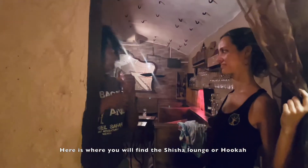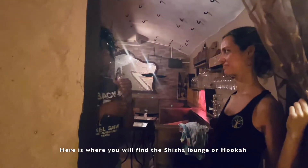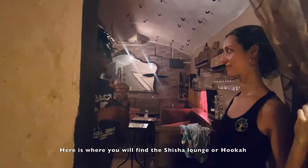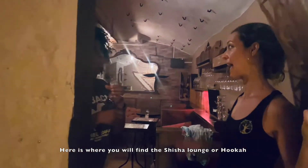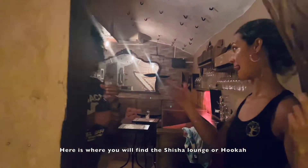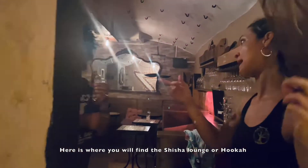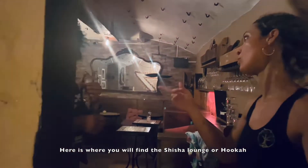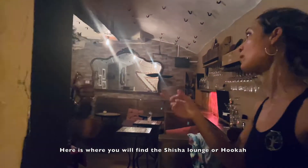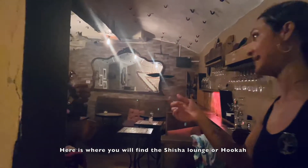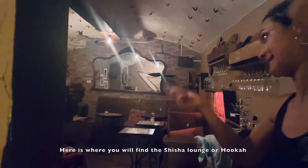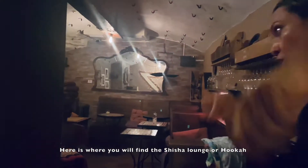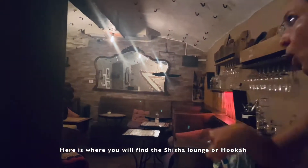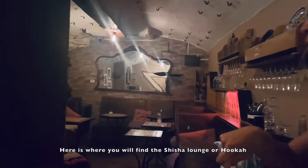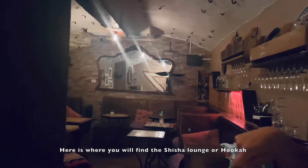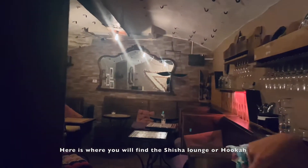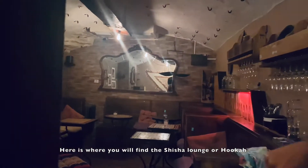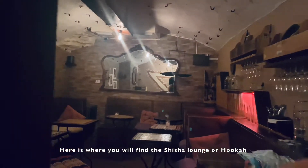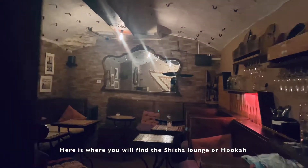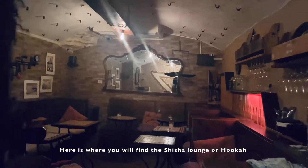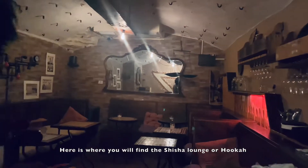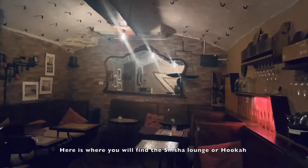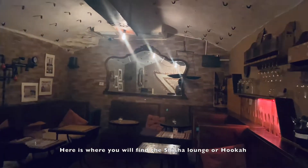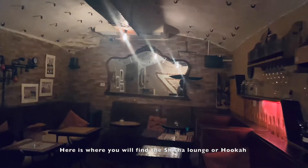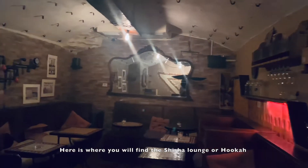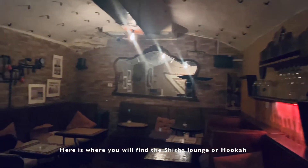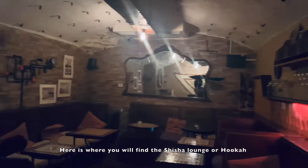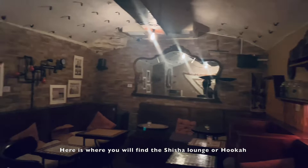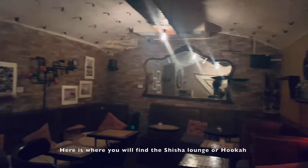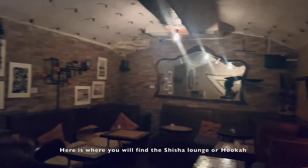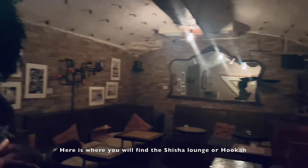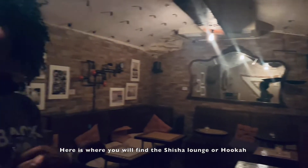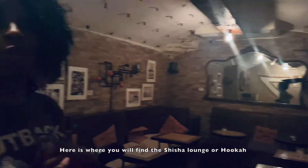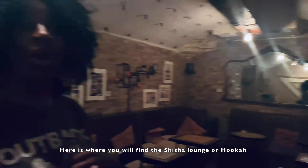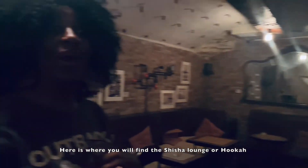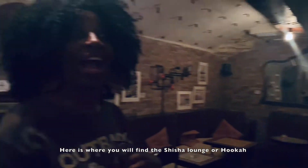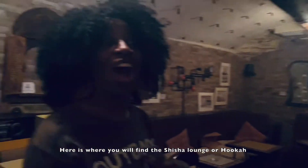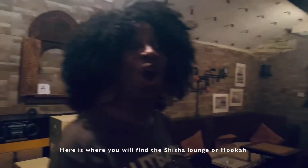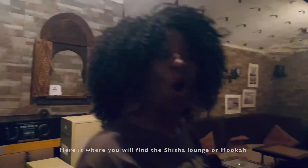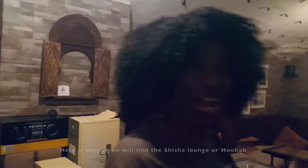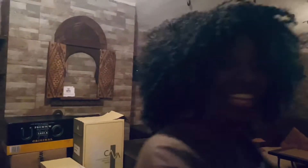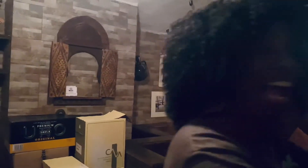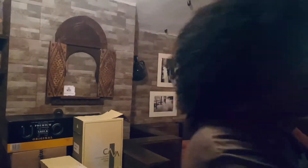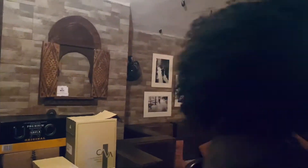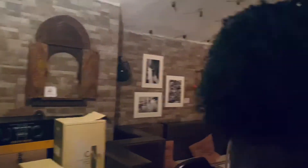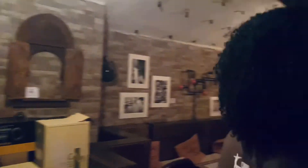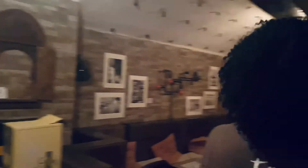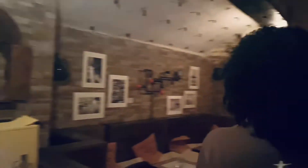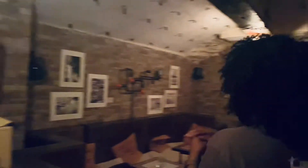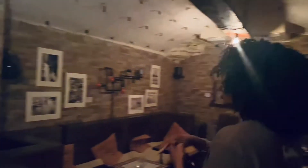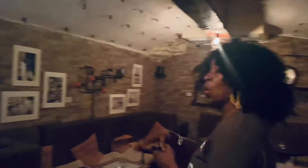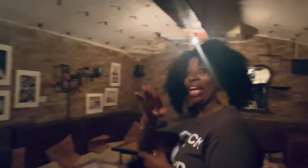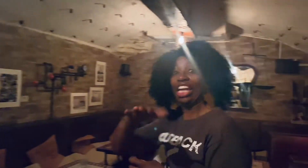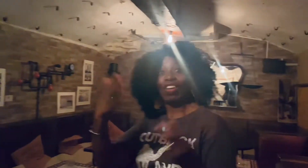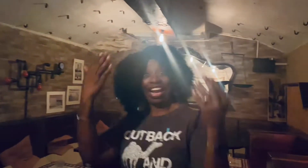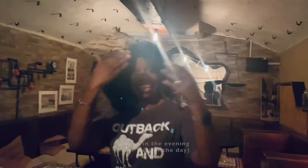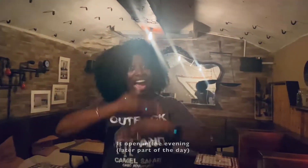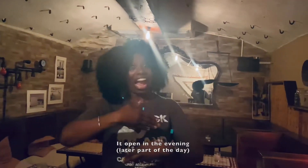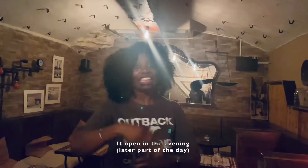lounge or hookah lounge and